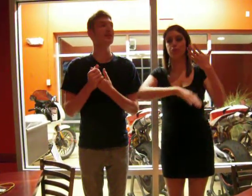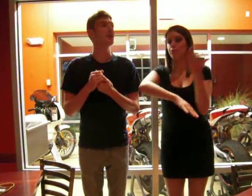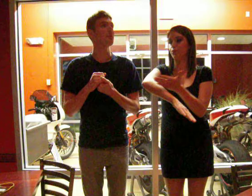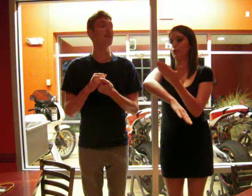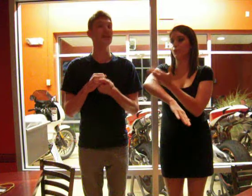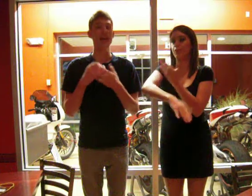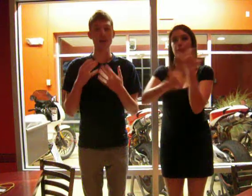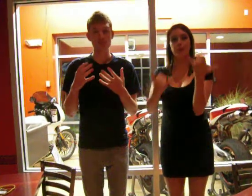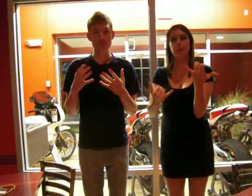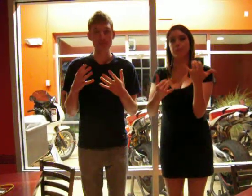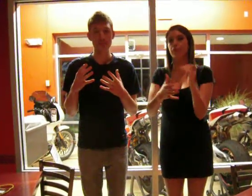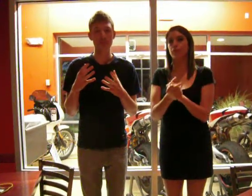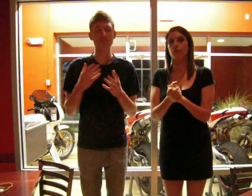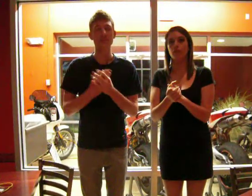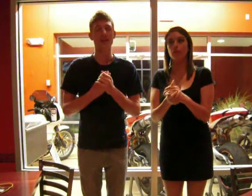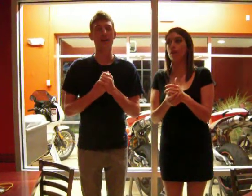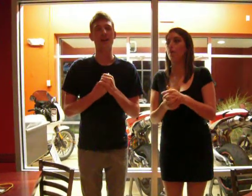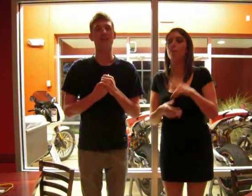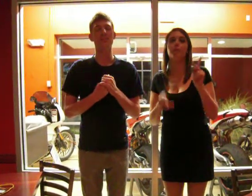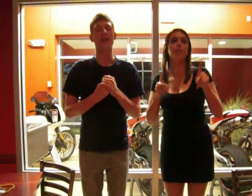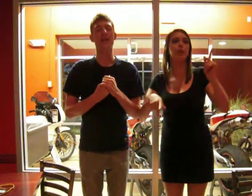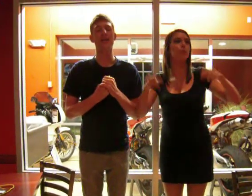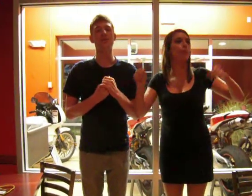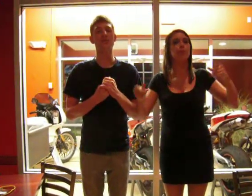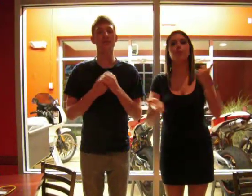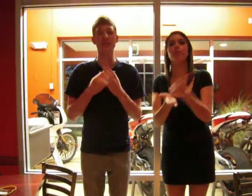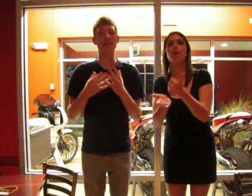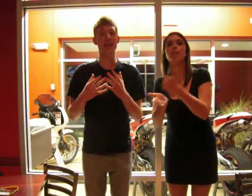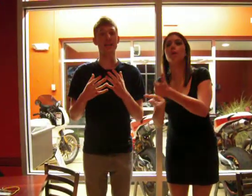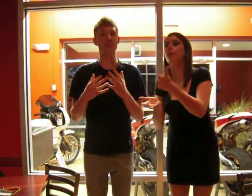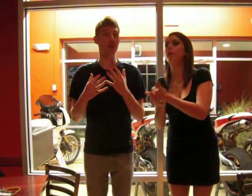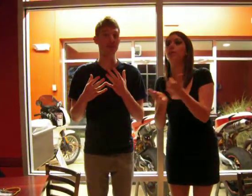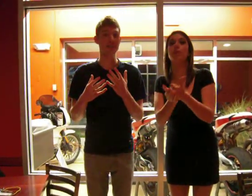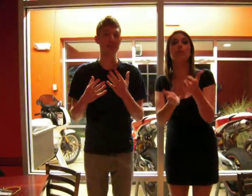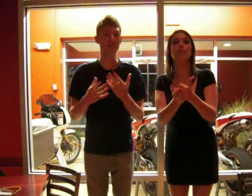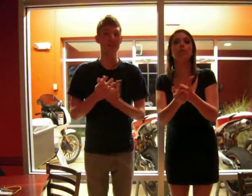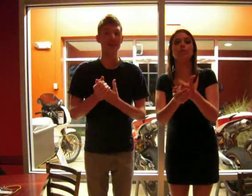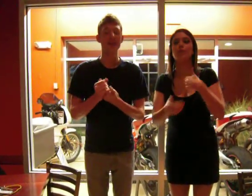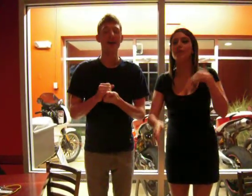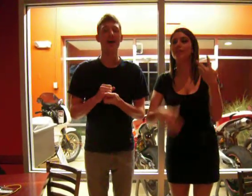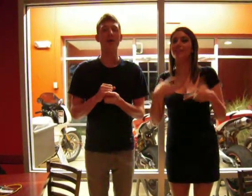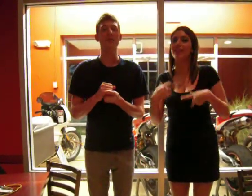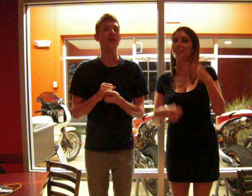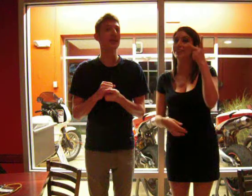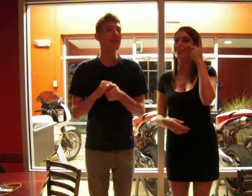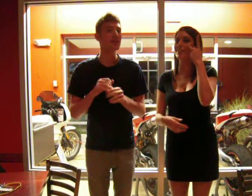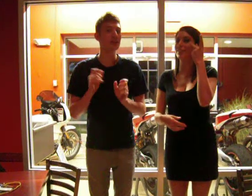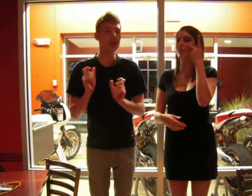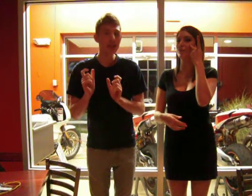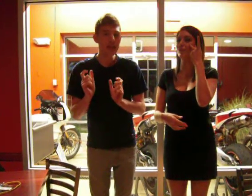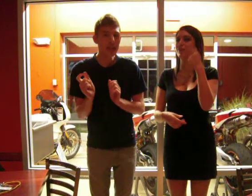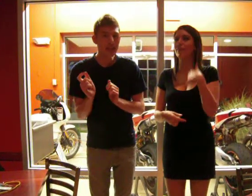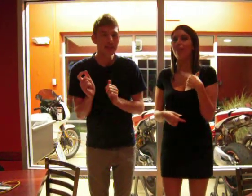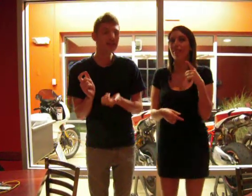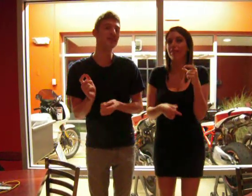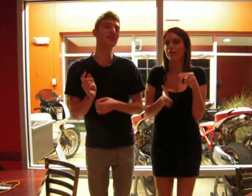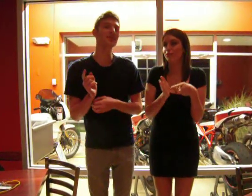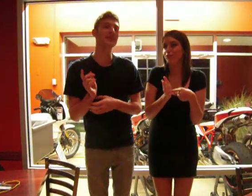We got a lot of helping people and we're really excited for y'all to see it. We're going to give you a little hint of what the